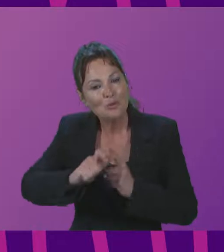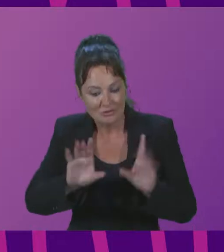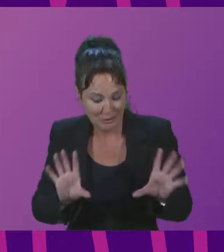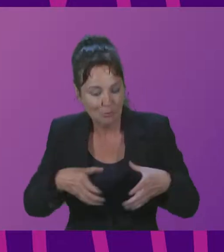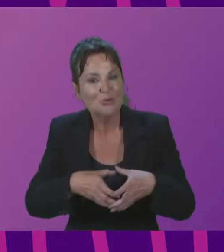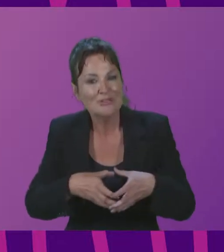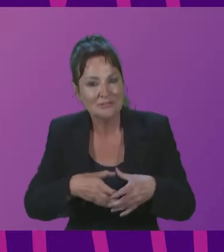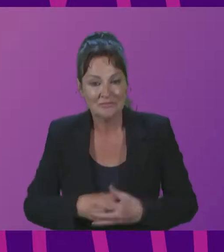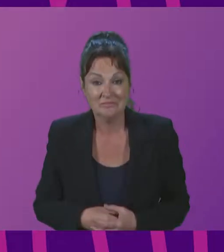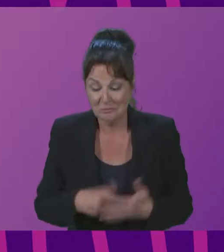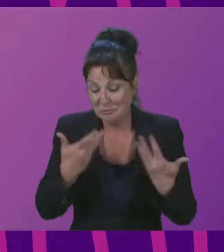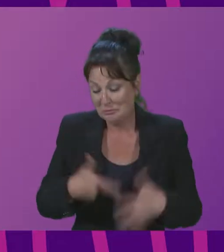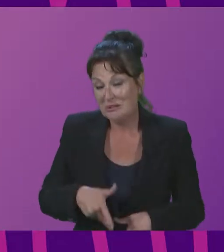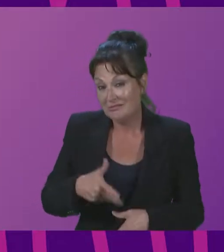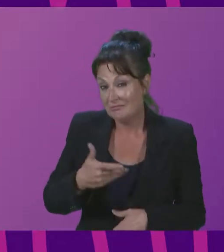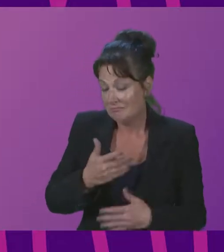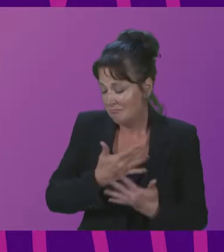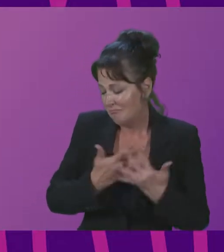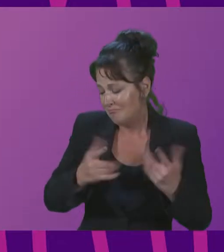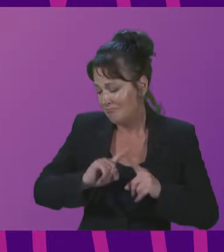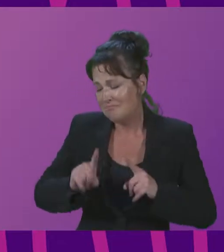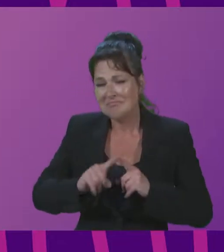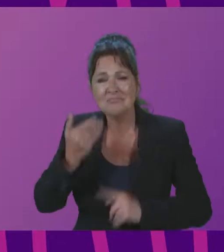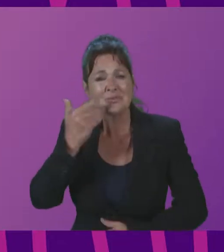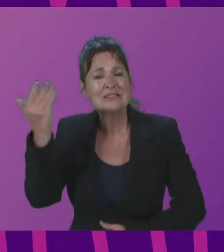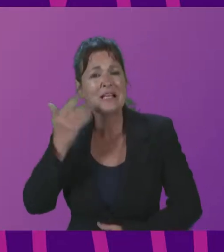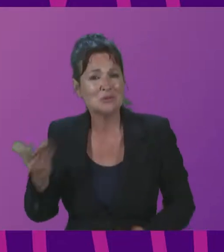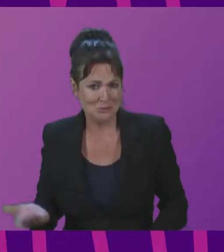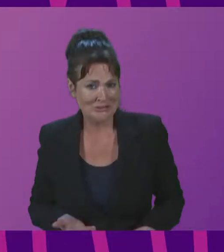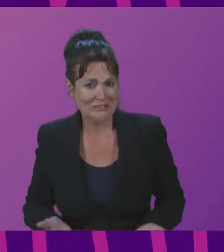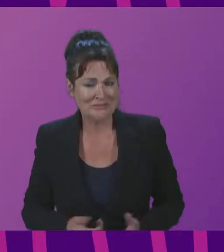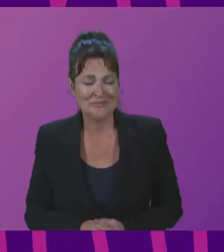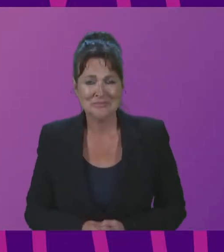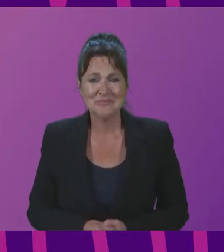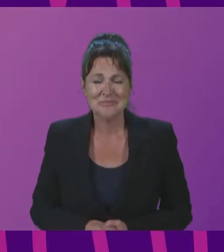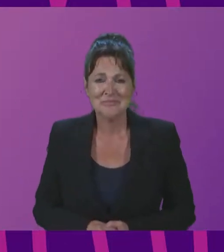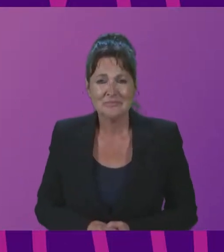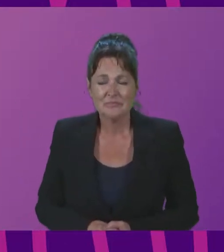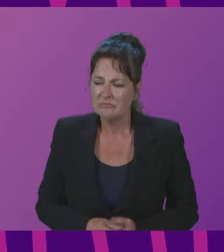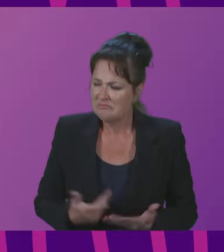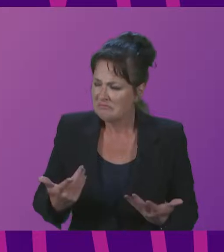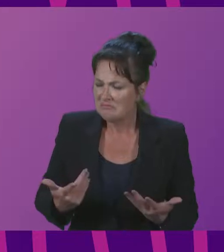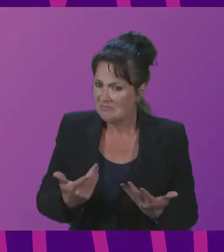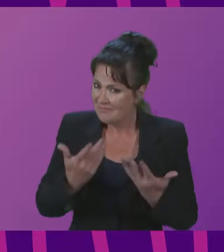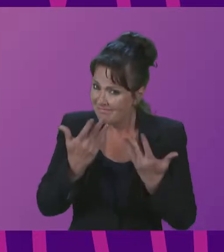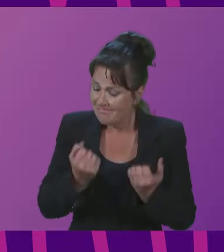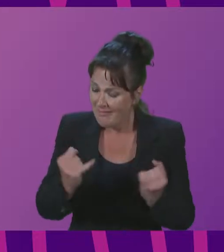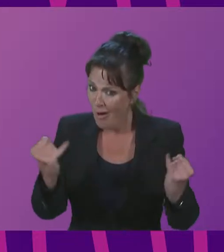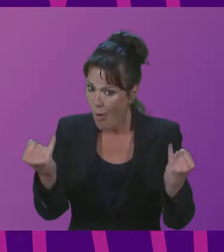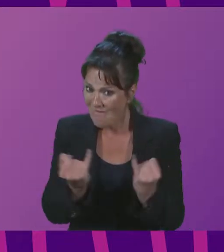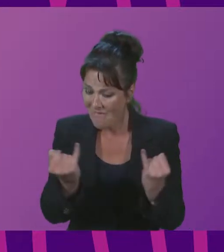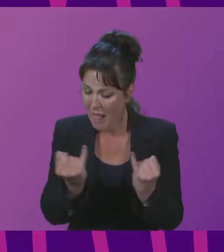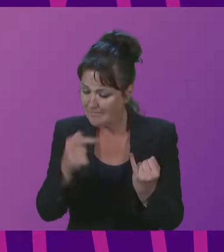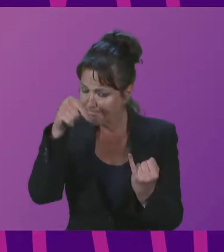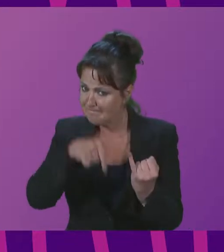various presenters today, or we have heard from various presenters since yesterday, conflict is among the issues